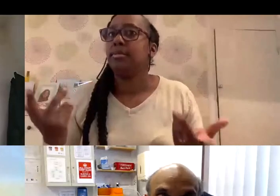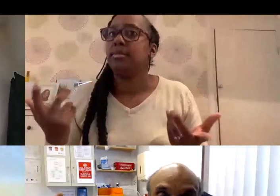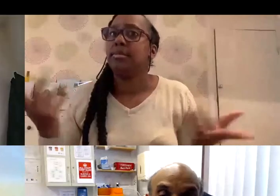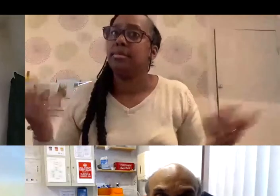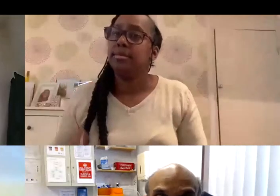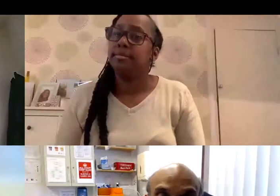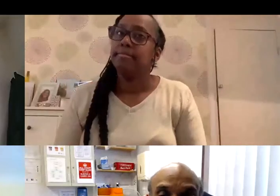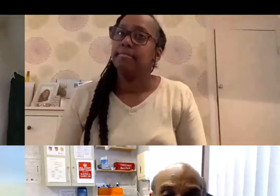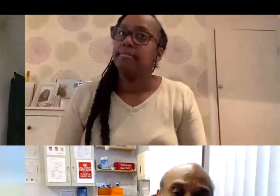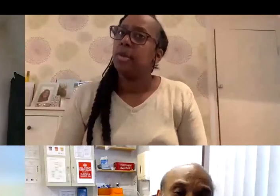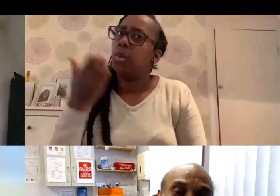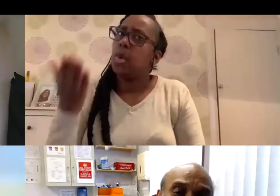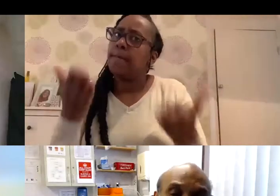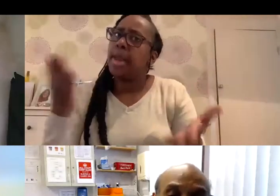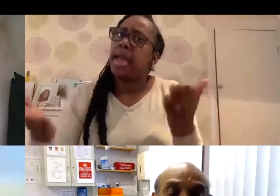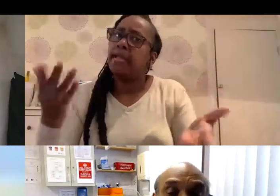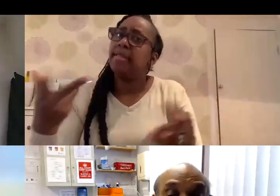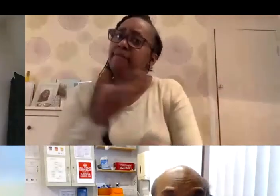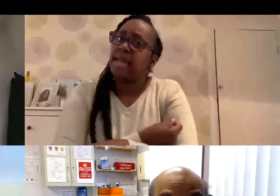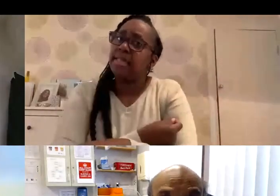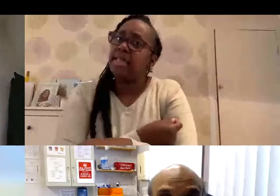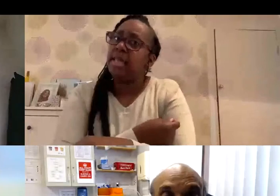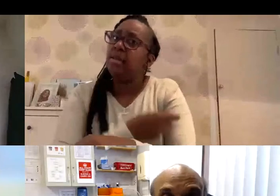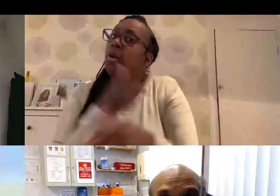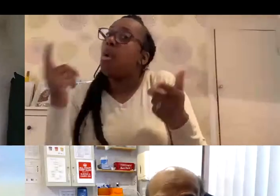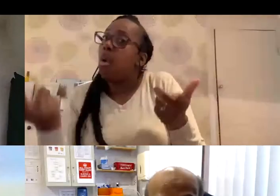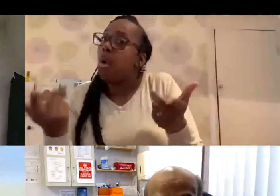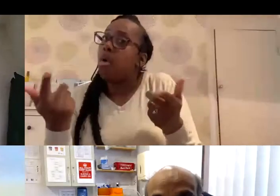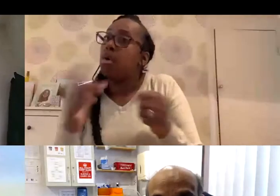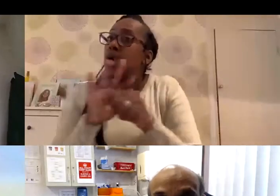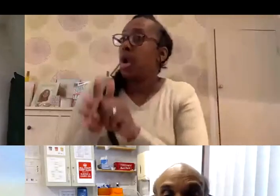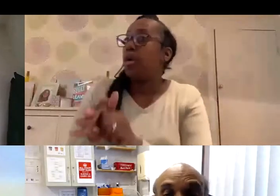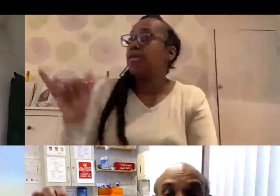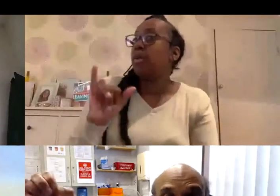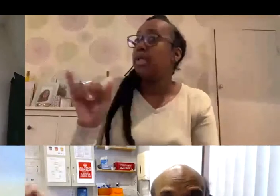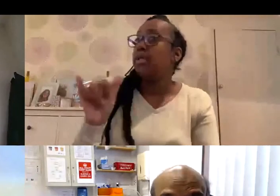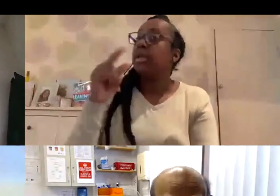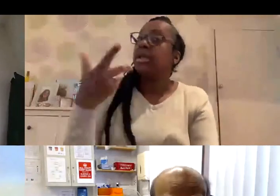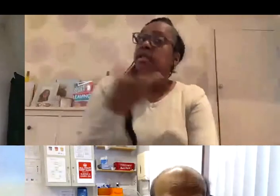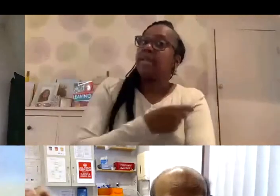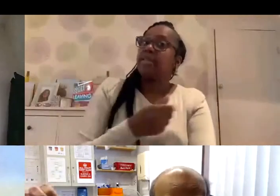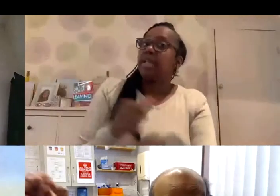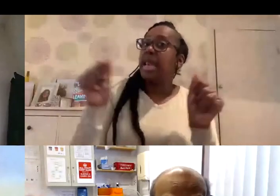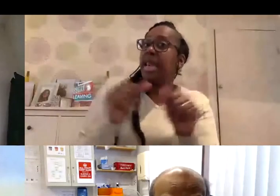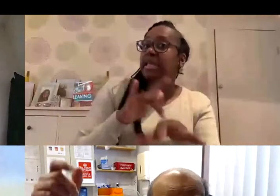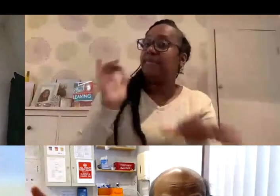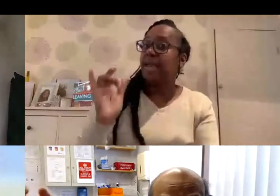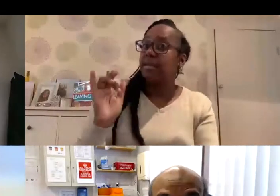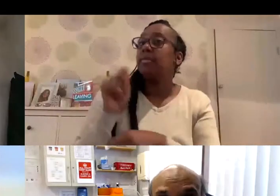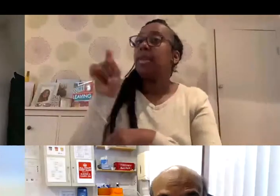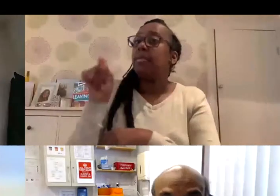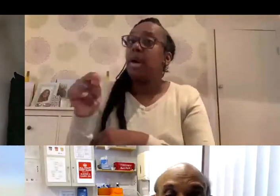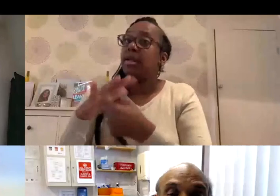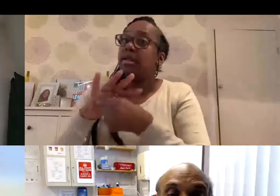form. So if you compare the two, vaccine versus virus, the vaccine is definitely going to have a milder impact on your body than the virus. The virus will have